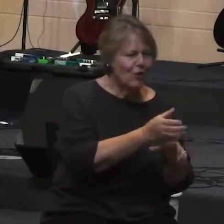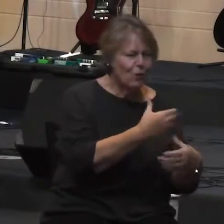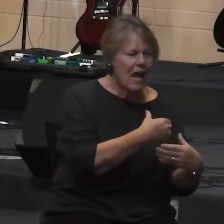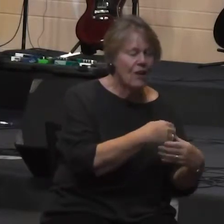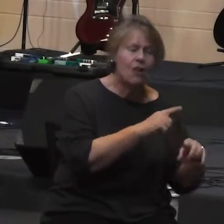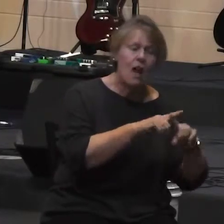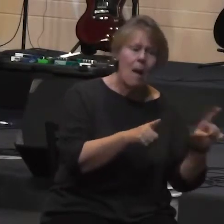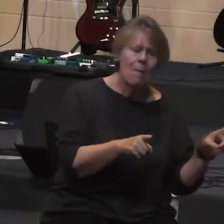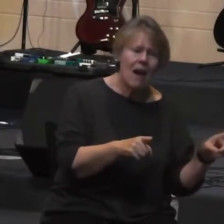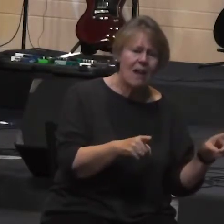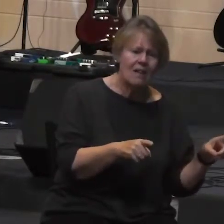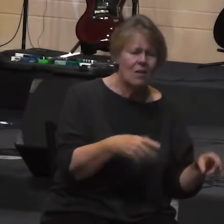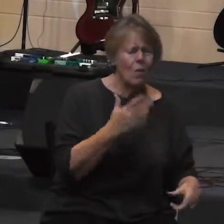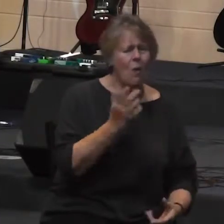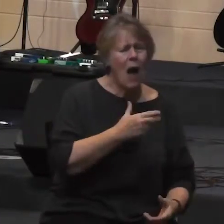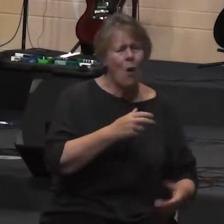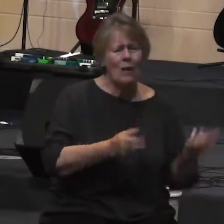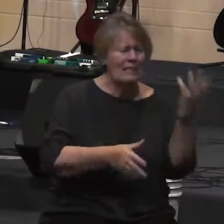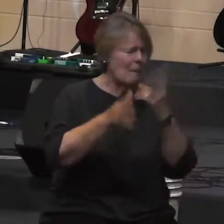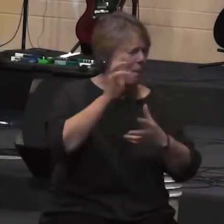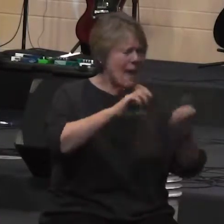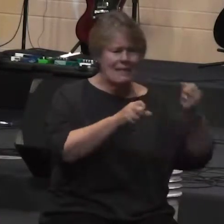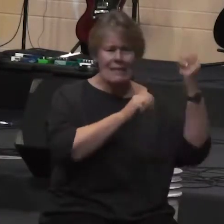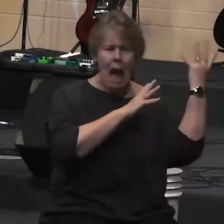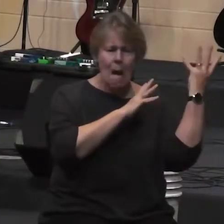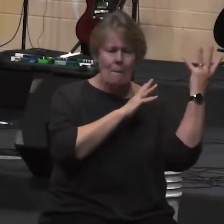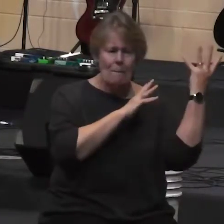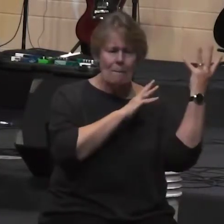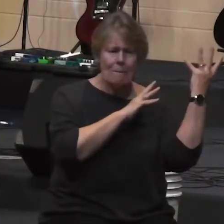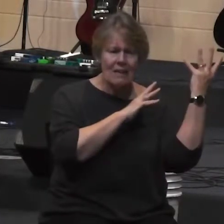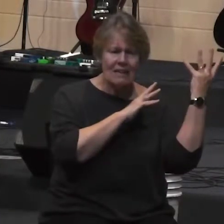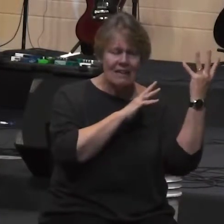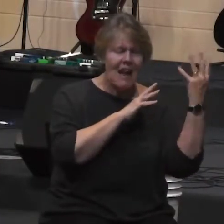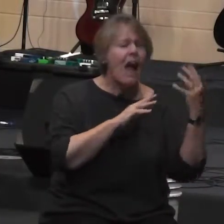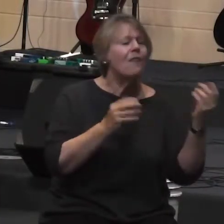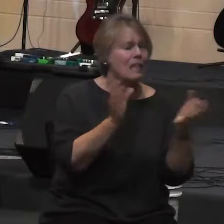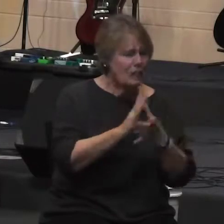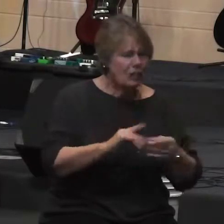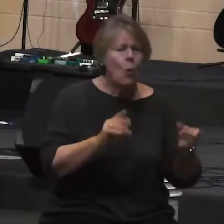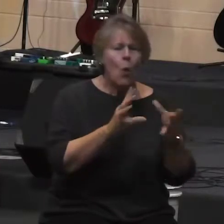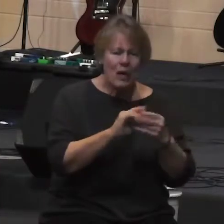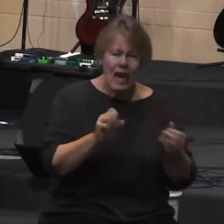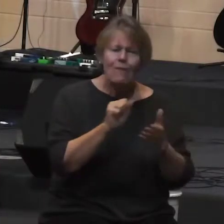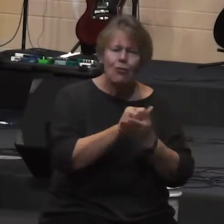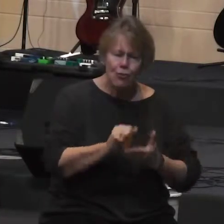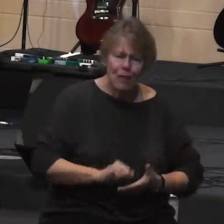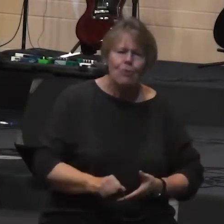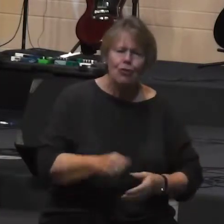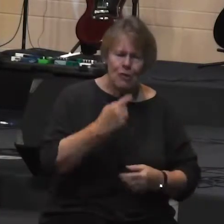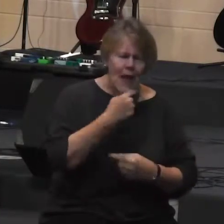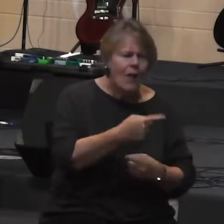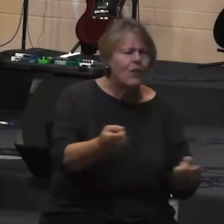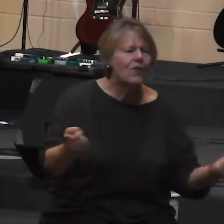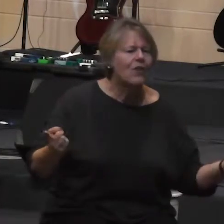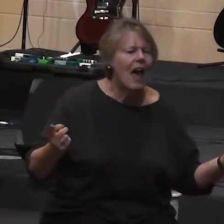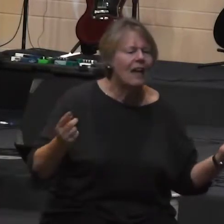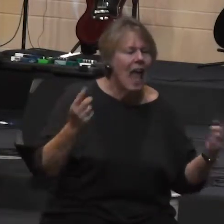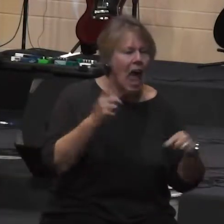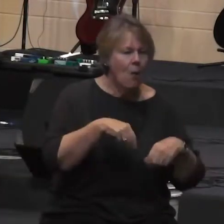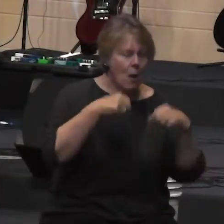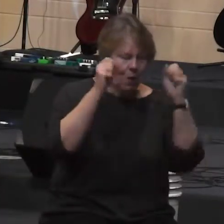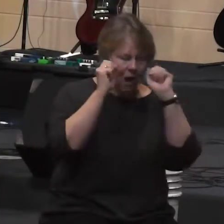messed up the story of scripture tells us that and when we open our eyes and look around